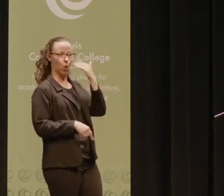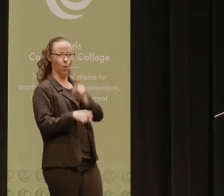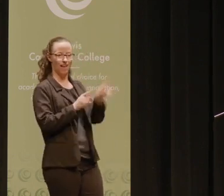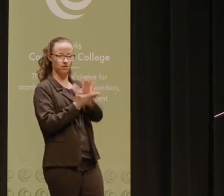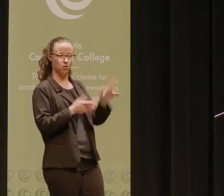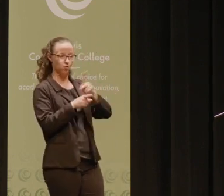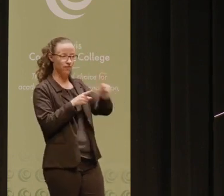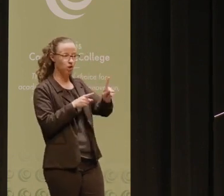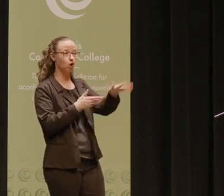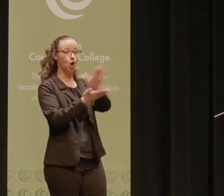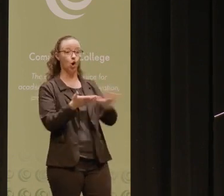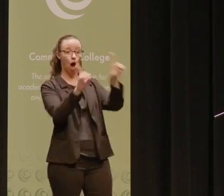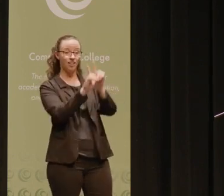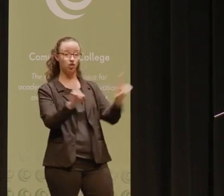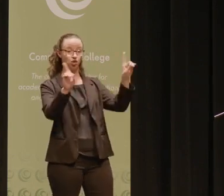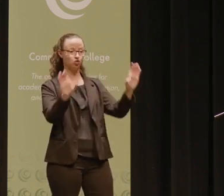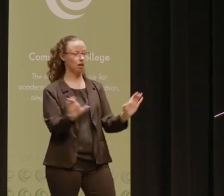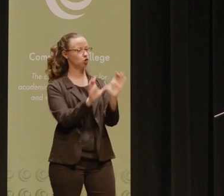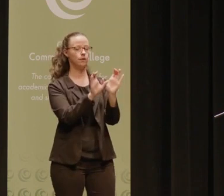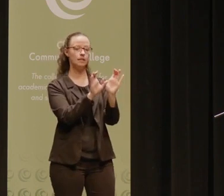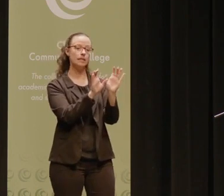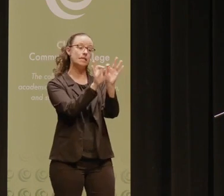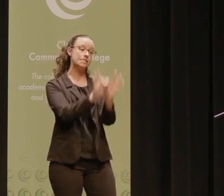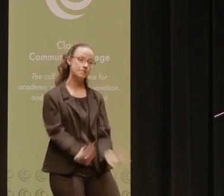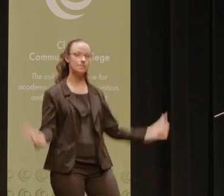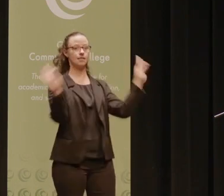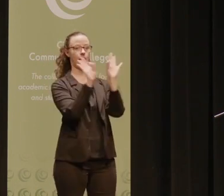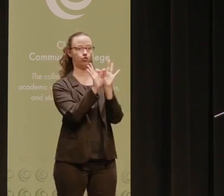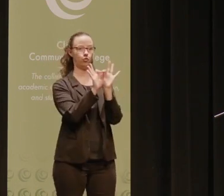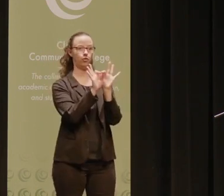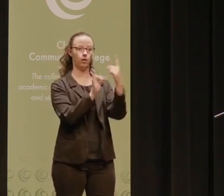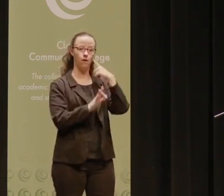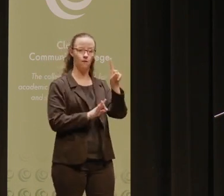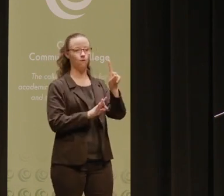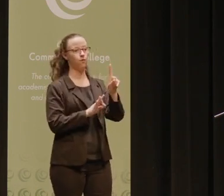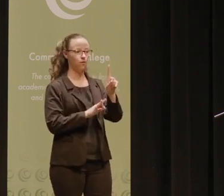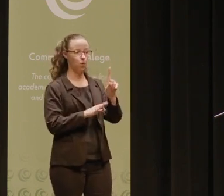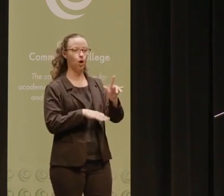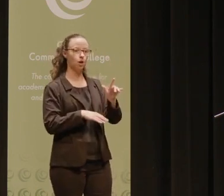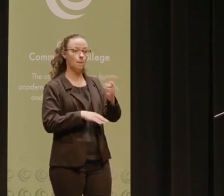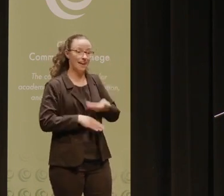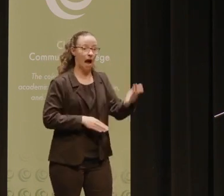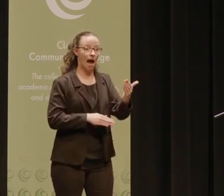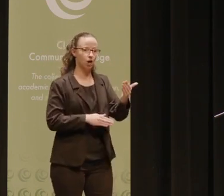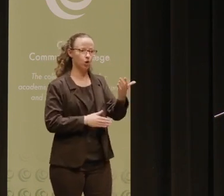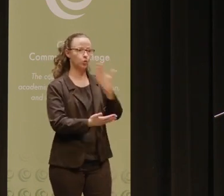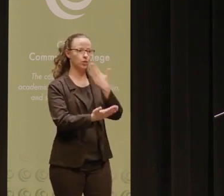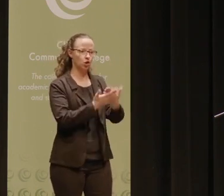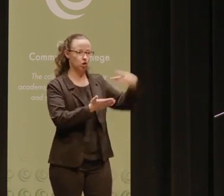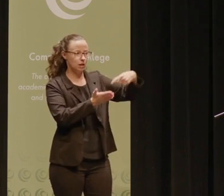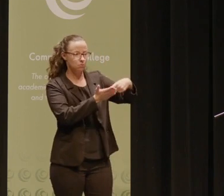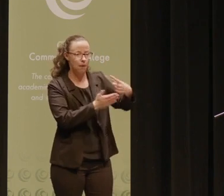that a college degree or certificate is absolutely essential in being able to compete and make it into